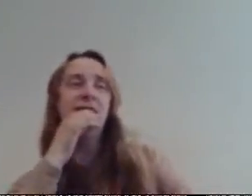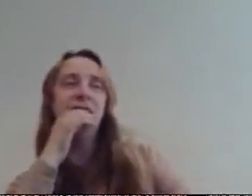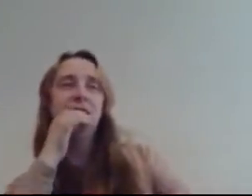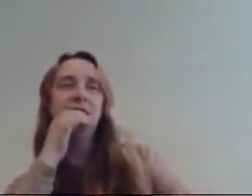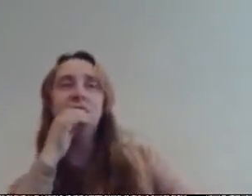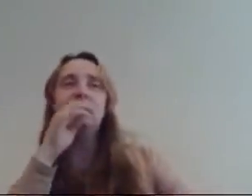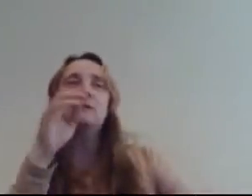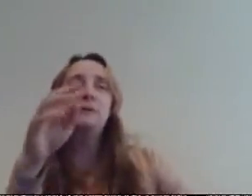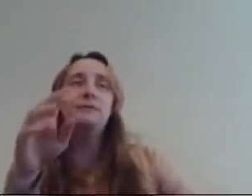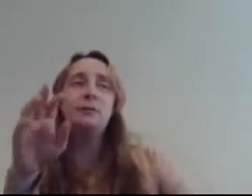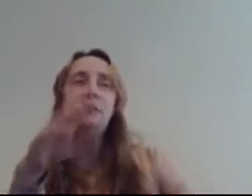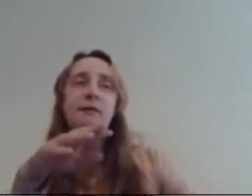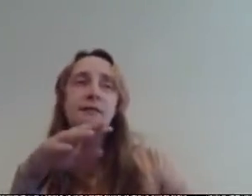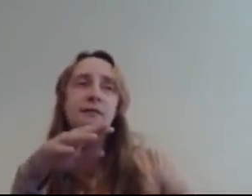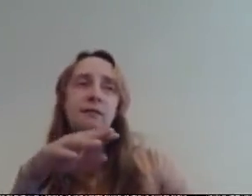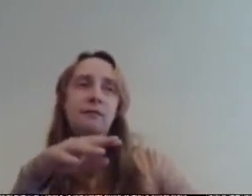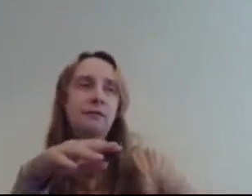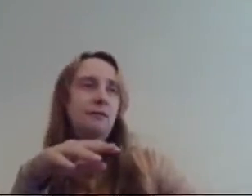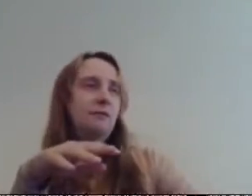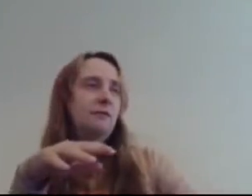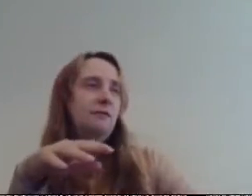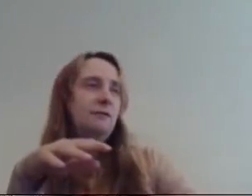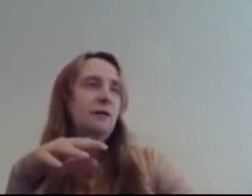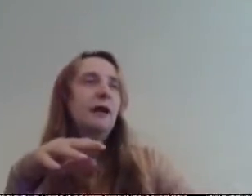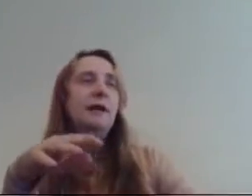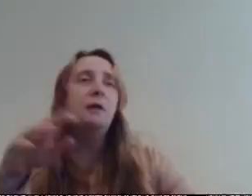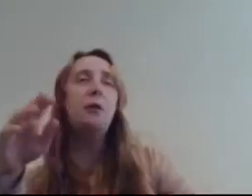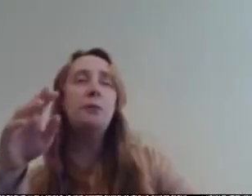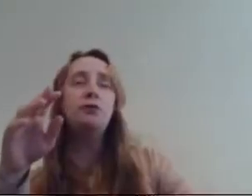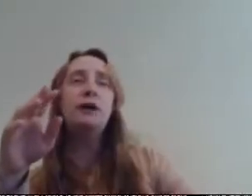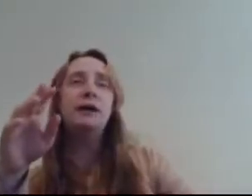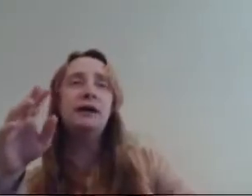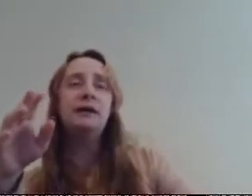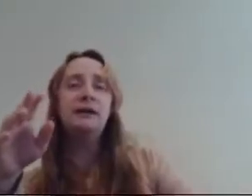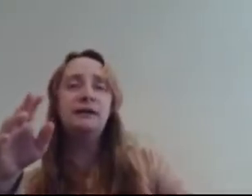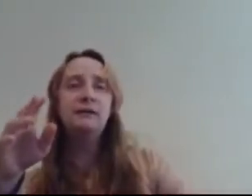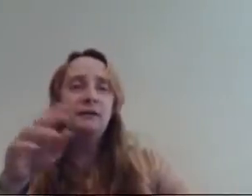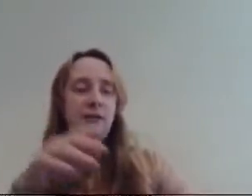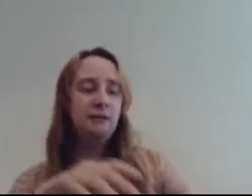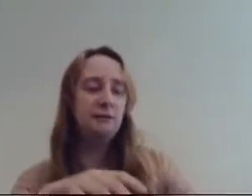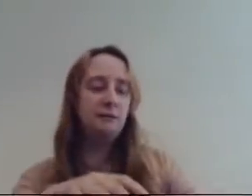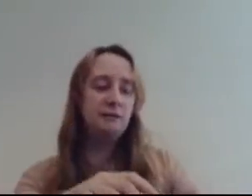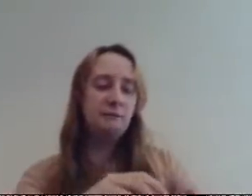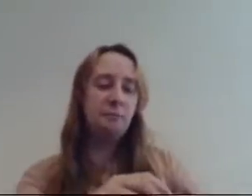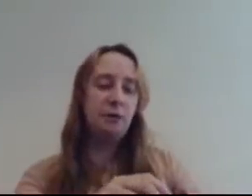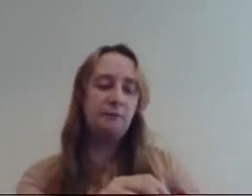ah no class B has to win then it'll be a draw aye aye aye aye aye but